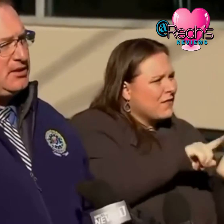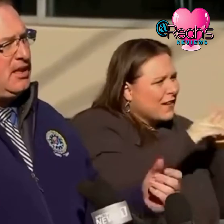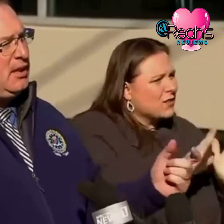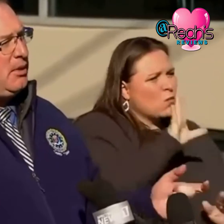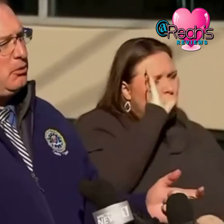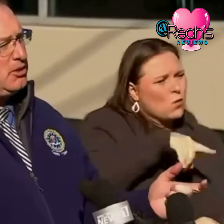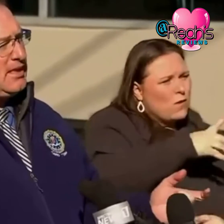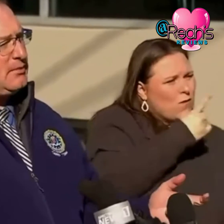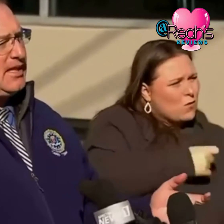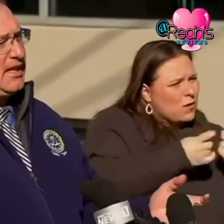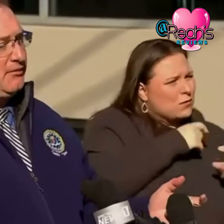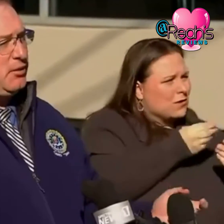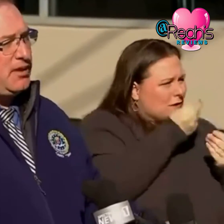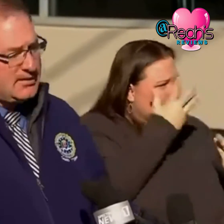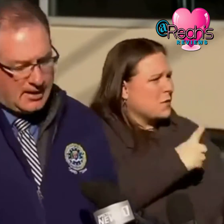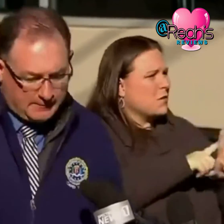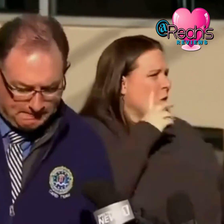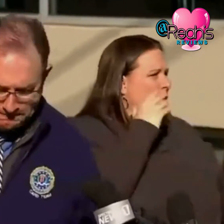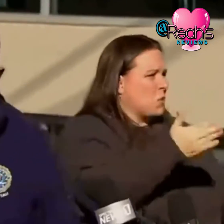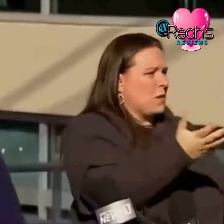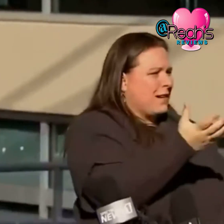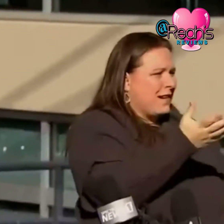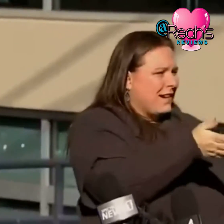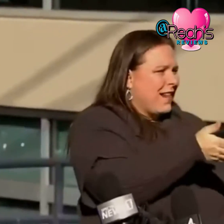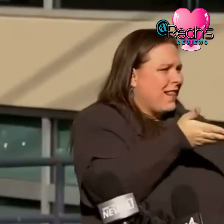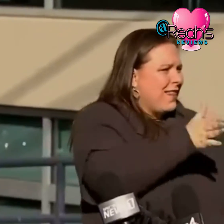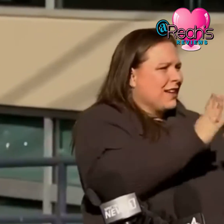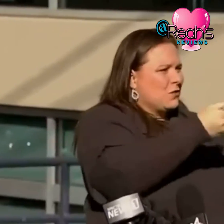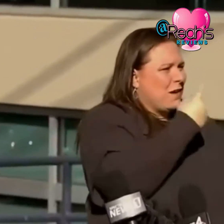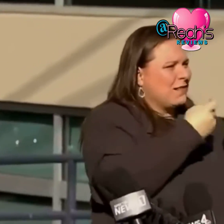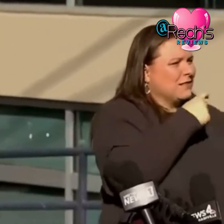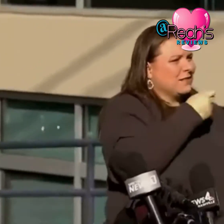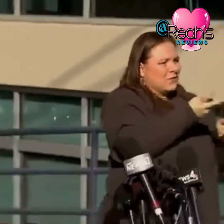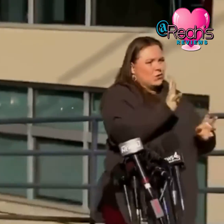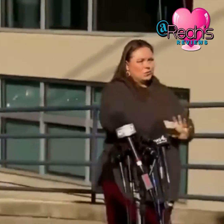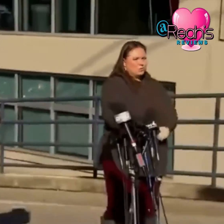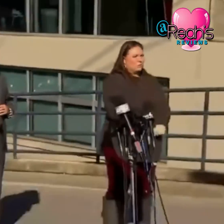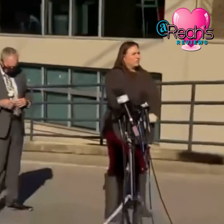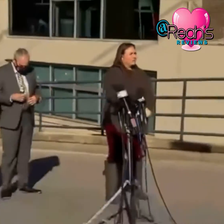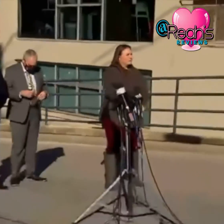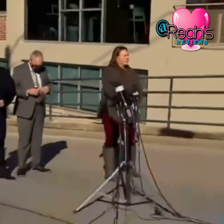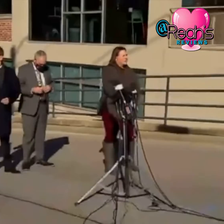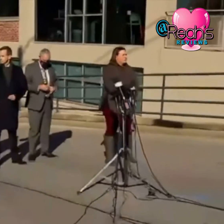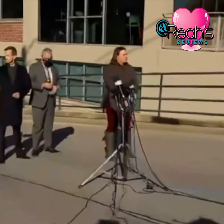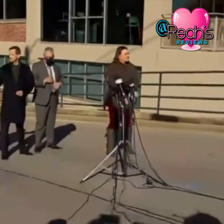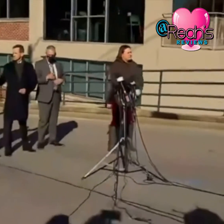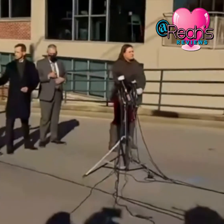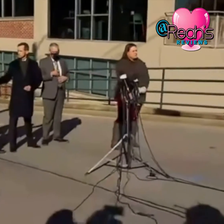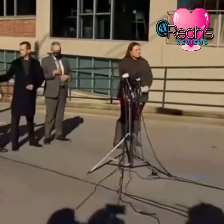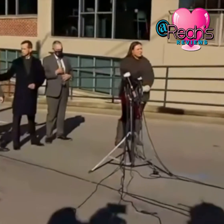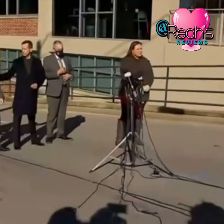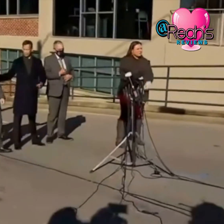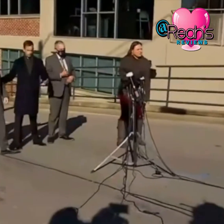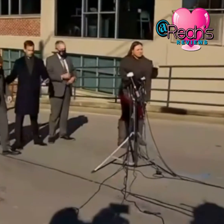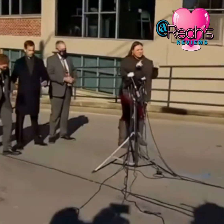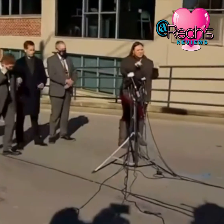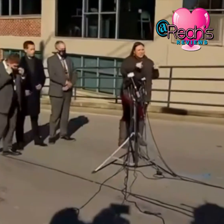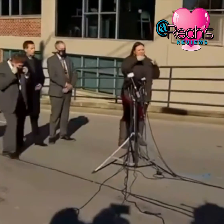and information but we'll attempt to take a few at this time so